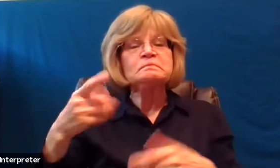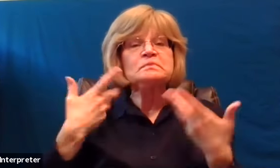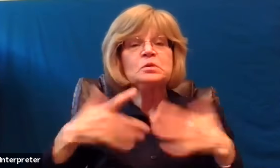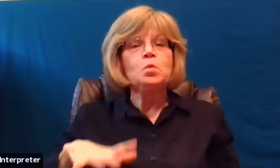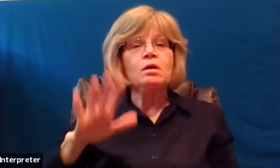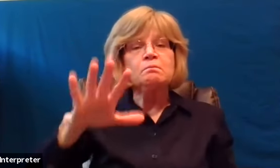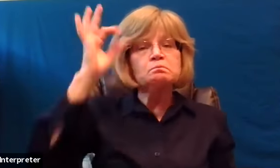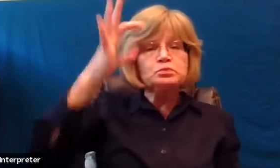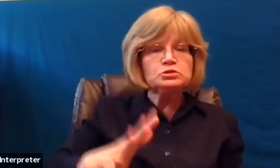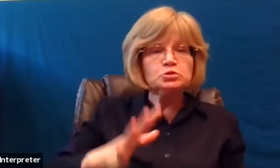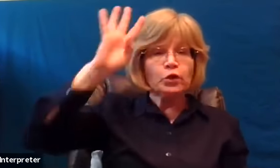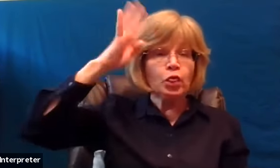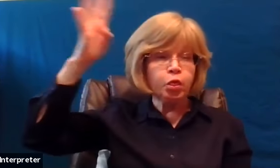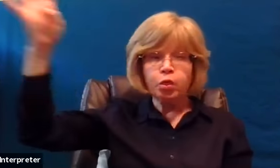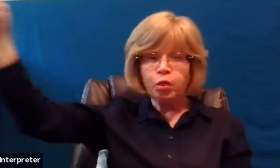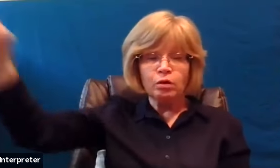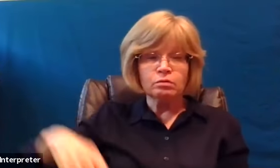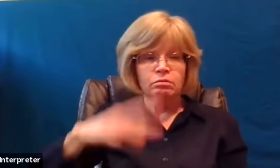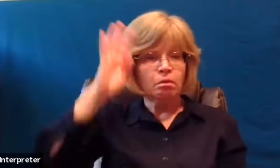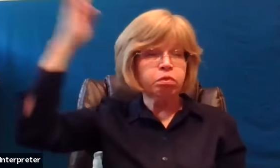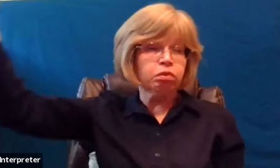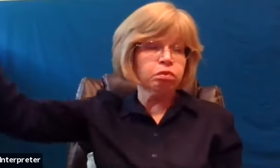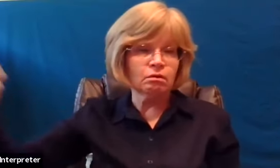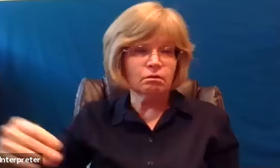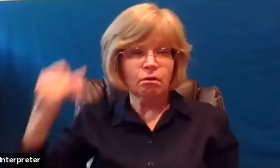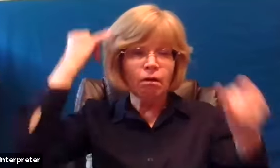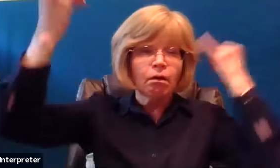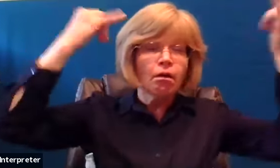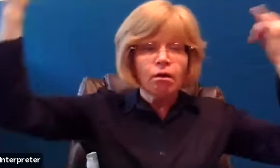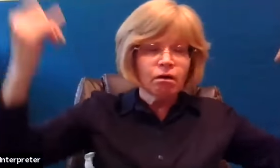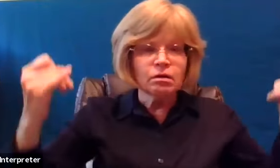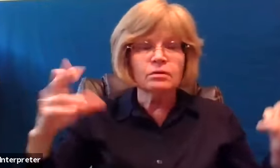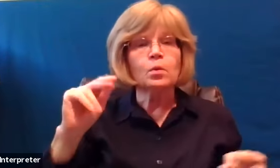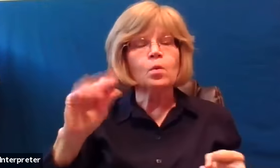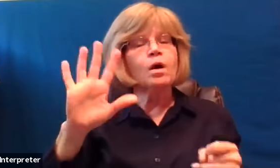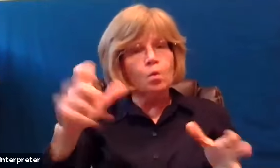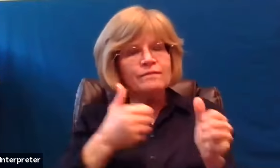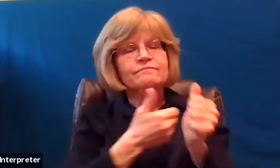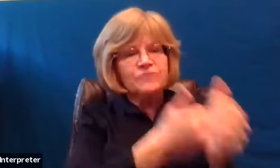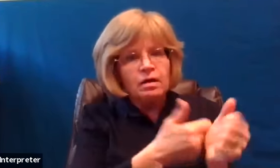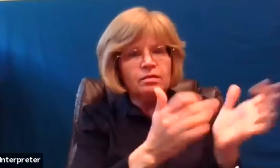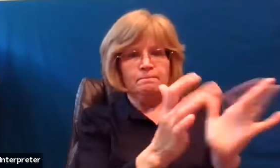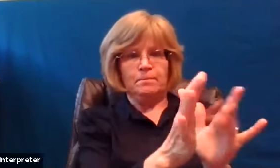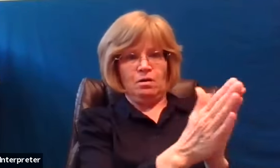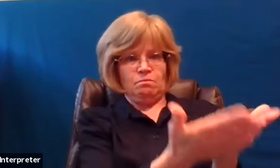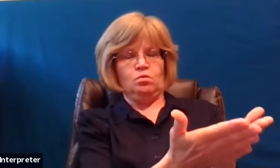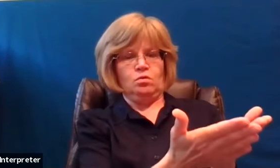preaching our preaching is to reflect orthodoxy not some edgy trendy